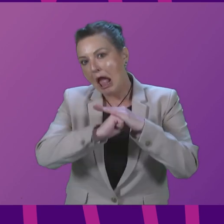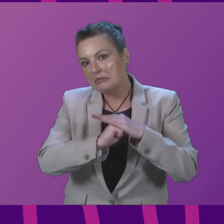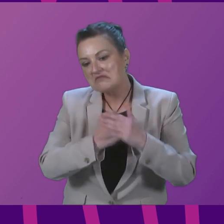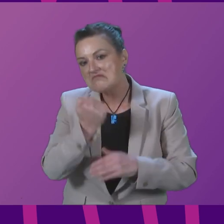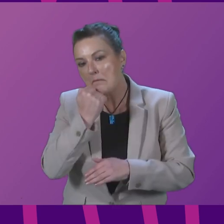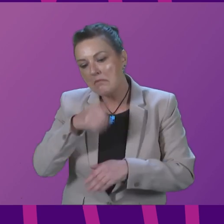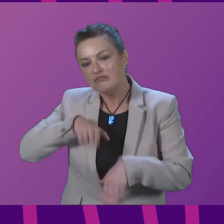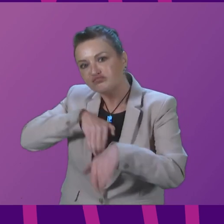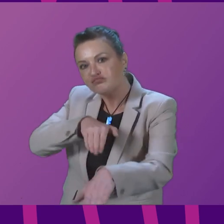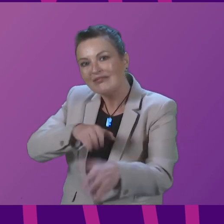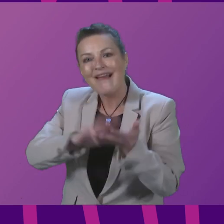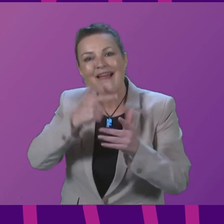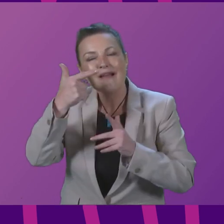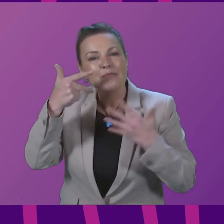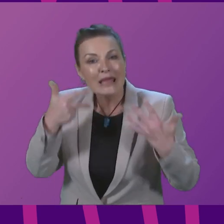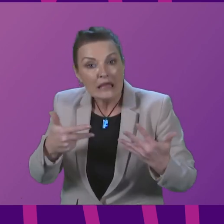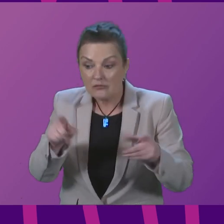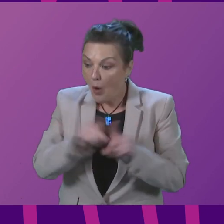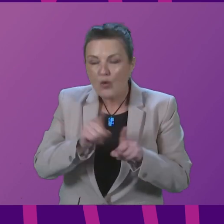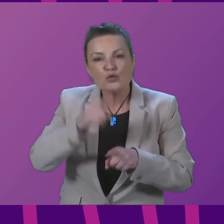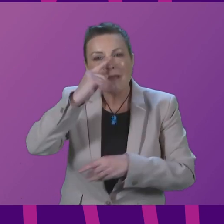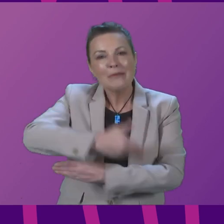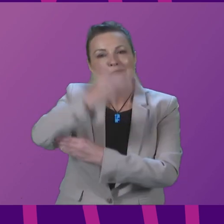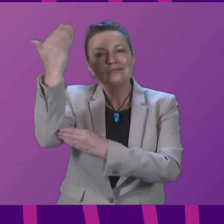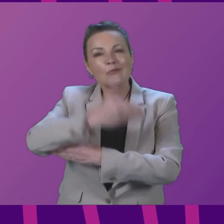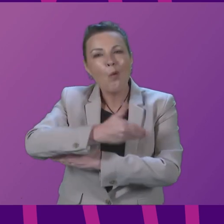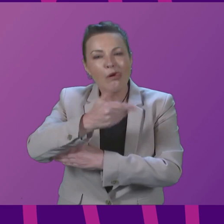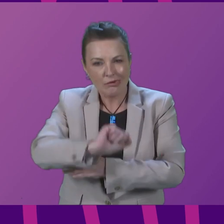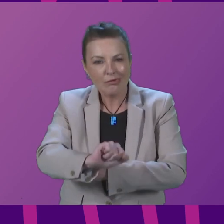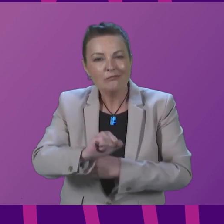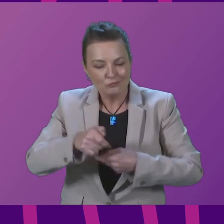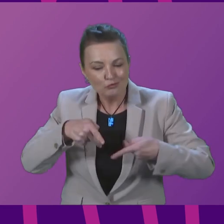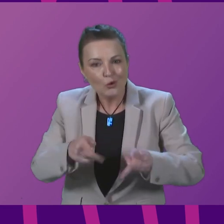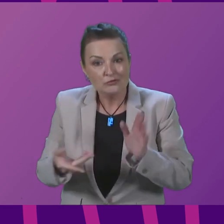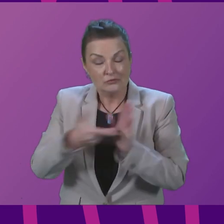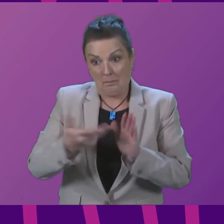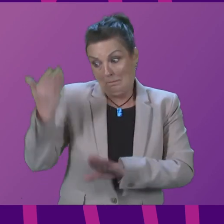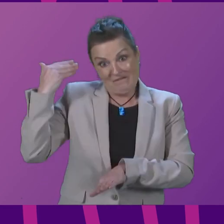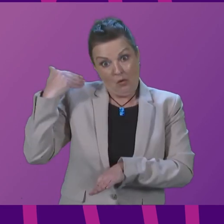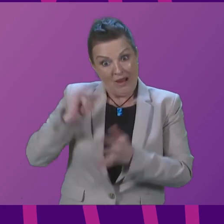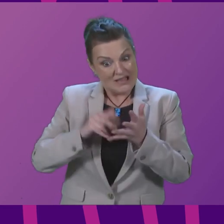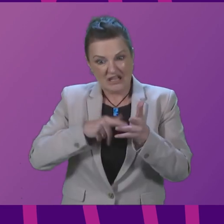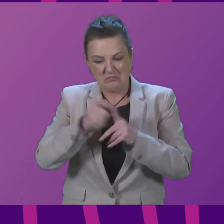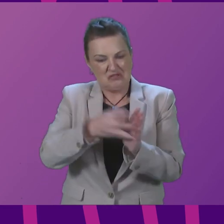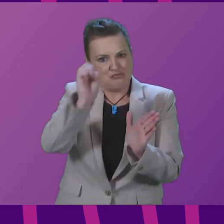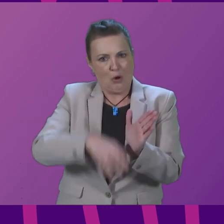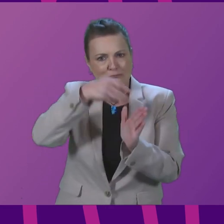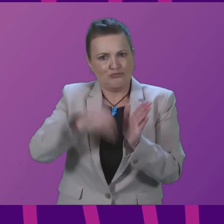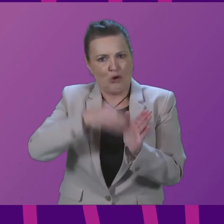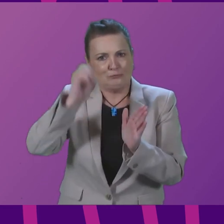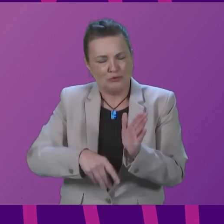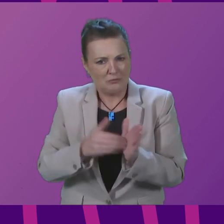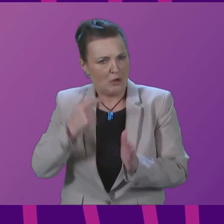introducing toll roads. First Minister, a previous SNP government scrapped those charges. Will you stand up and give a